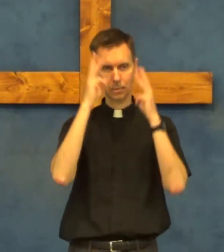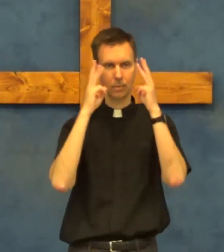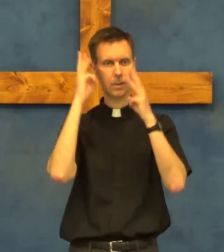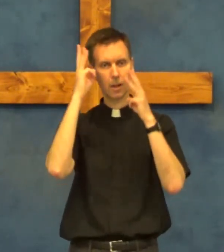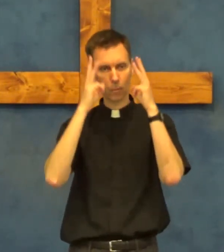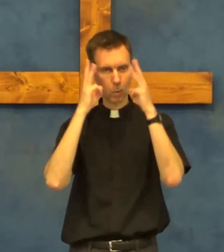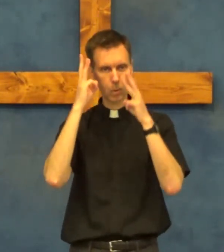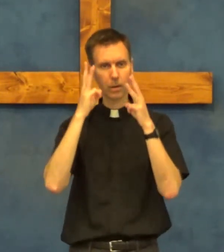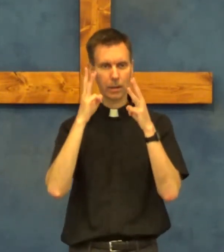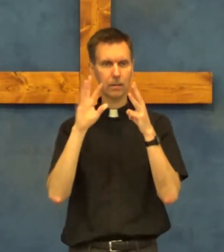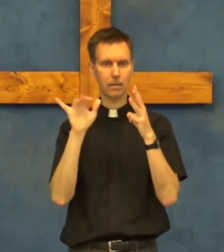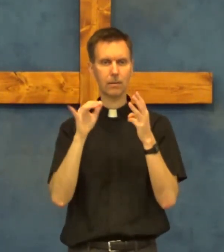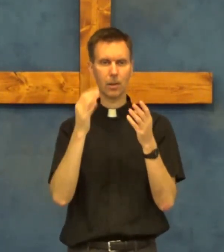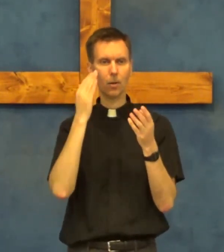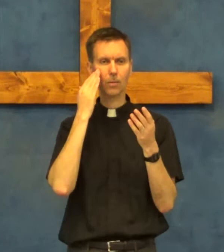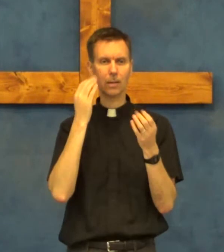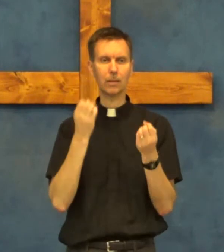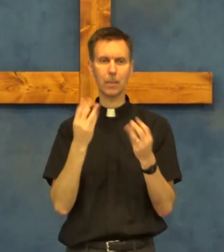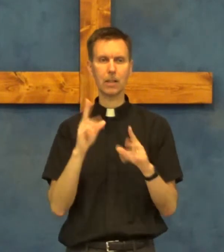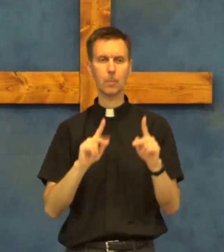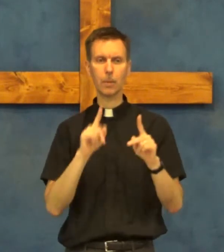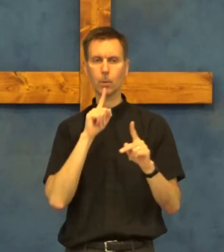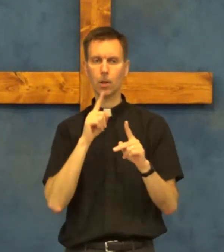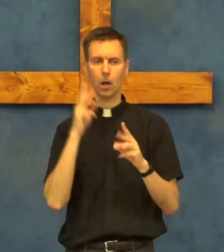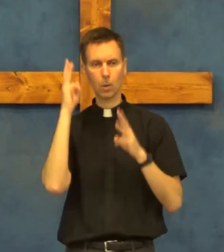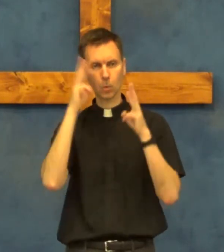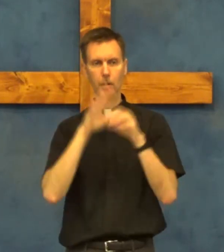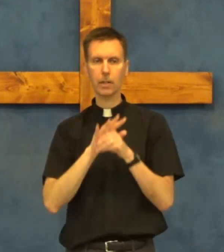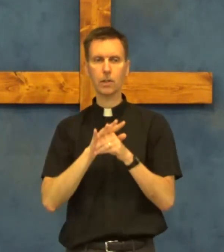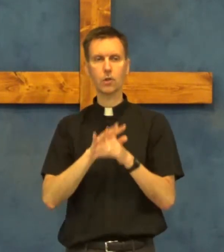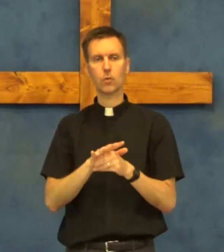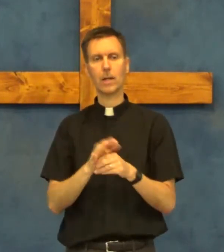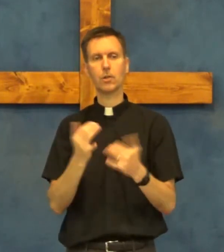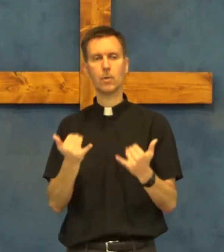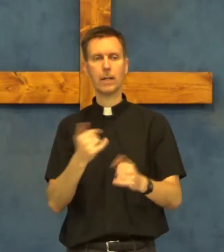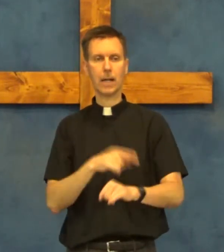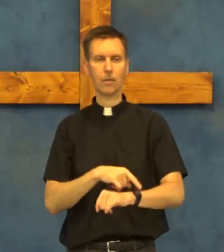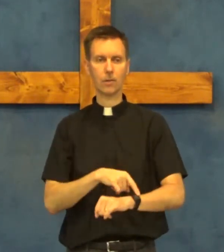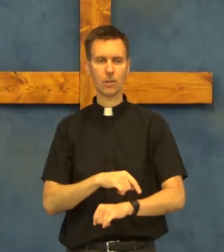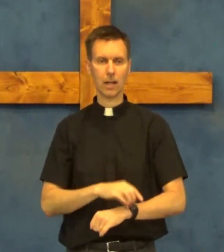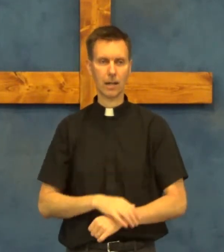for worry you know like many people are worried and stressed right now at this time